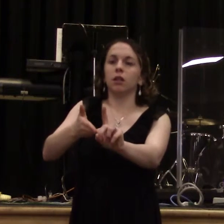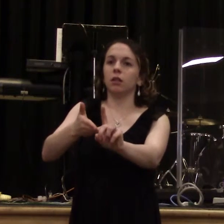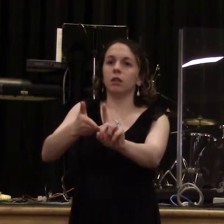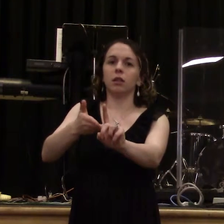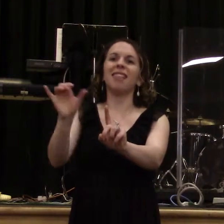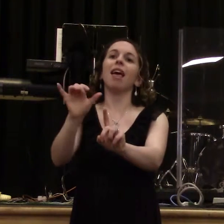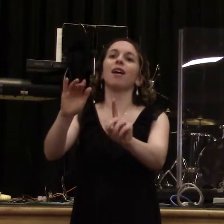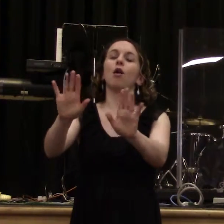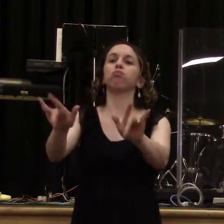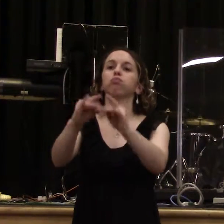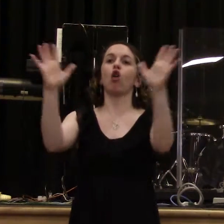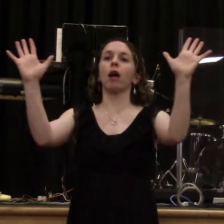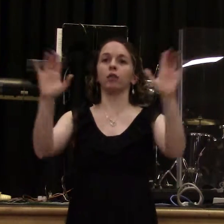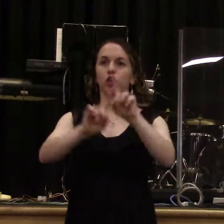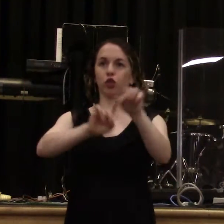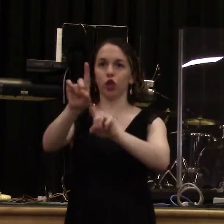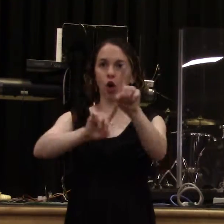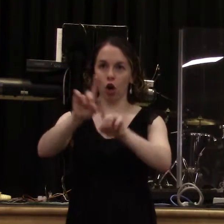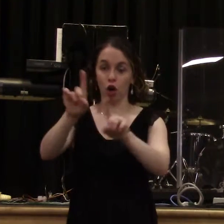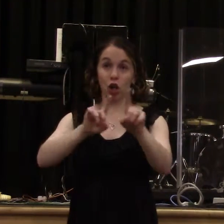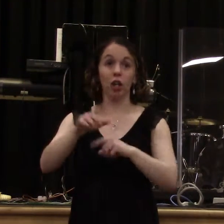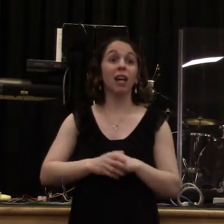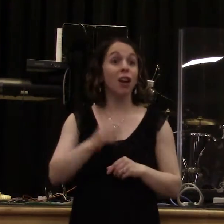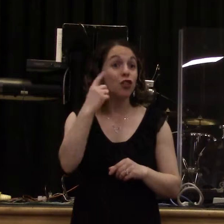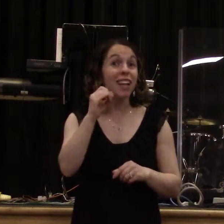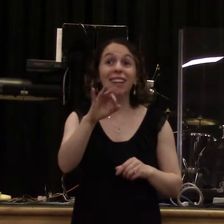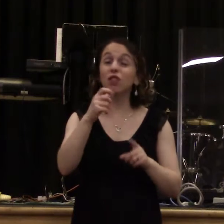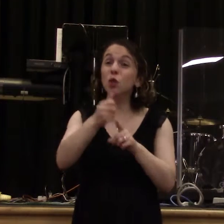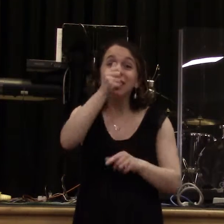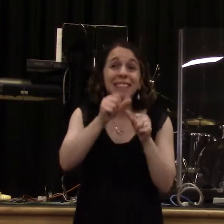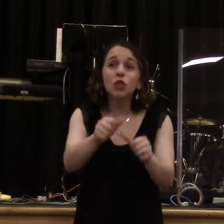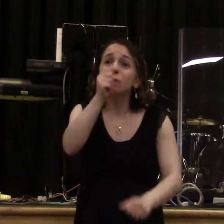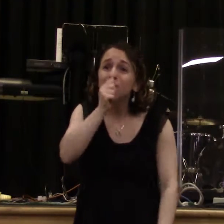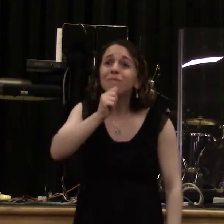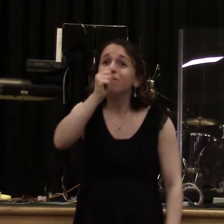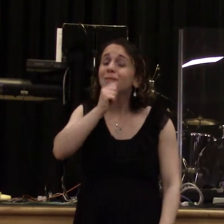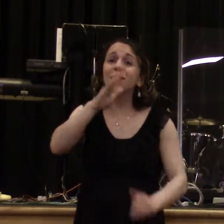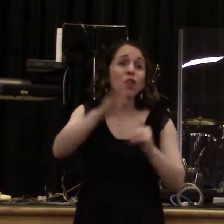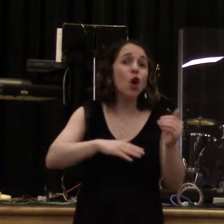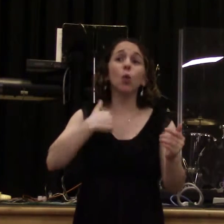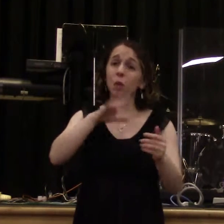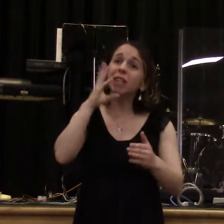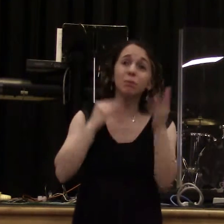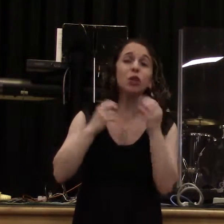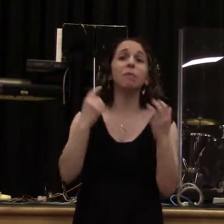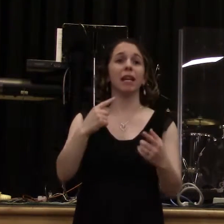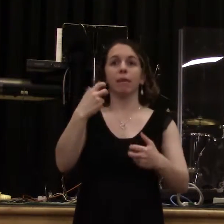keep my deeds going strong to the very end, that there's going to be some manifestation of the presence of Jesus. Hallelujah. That